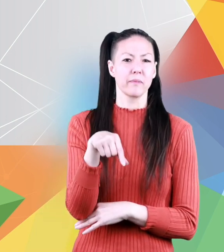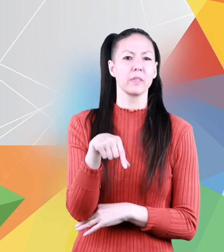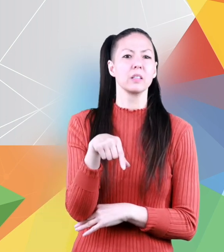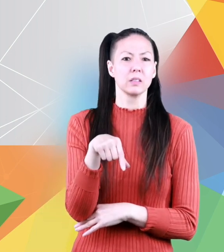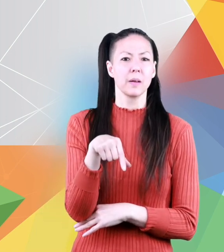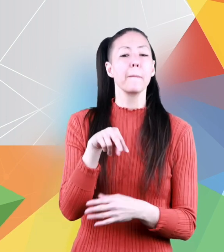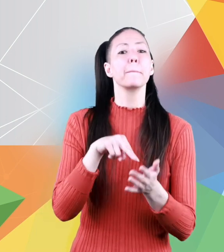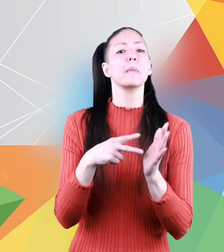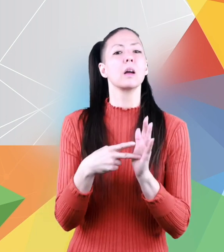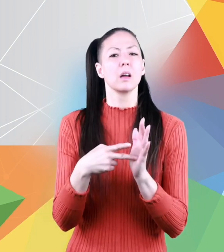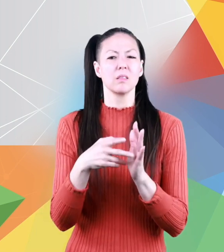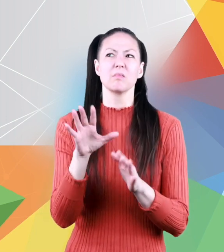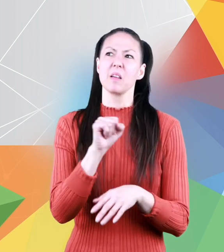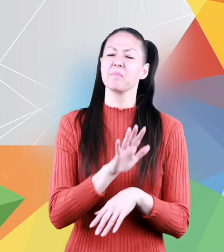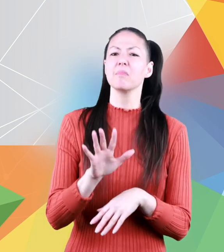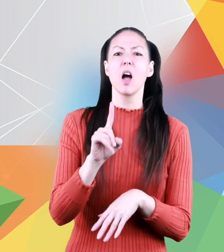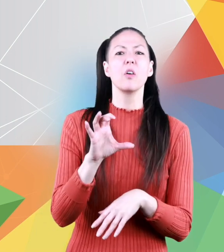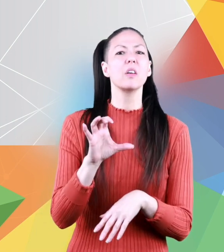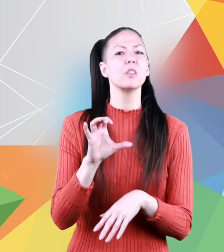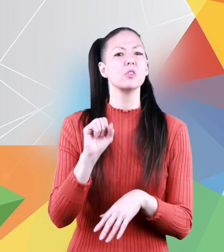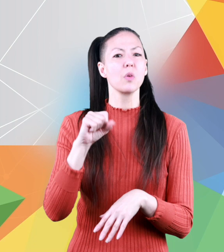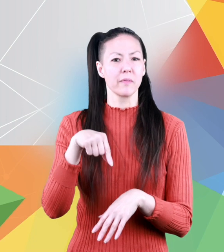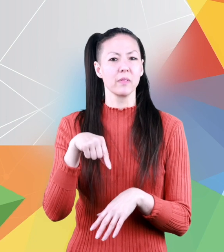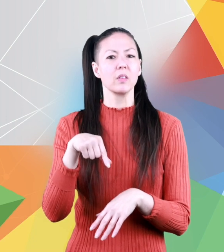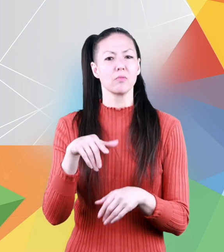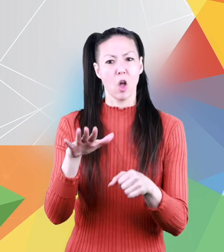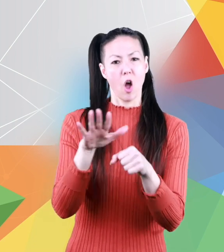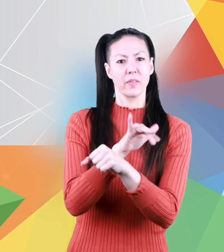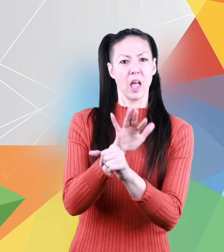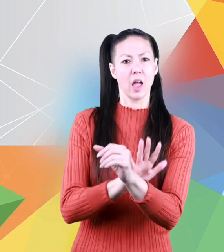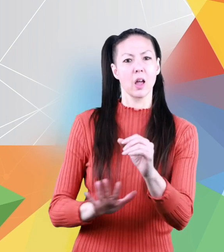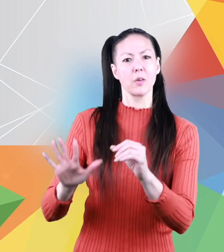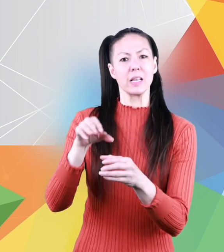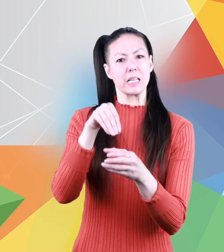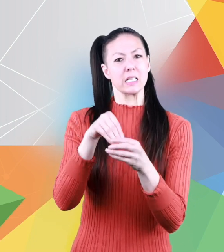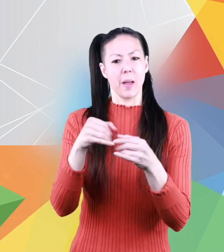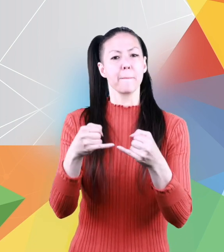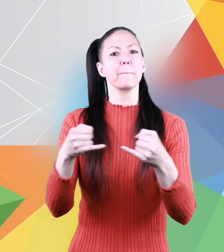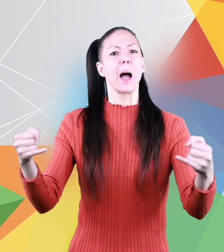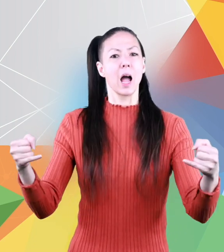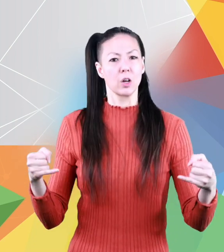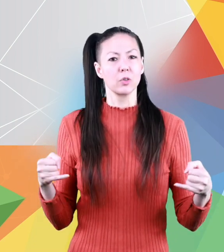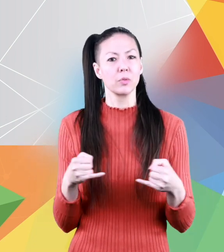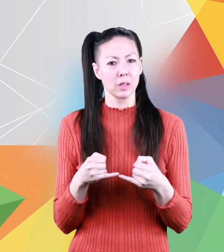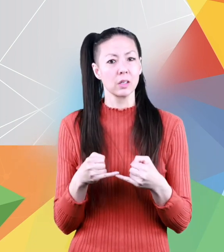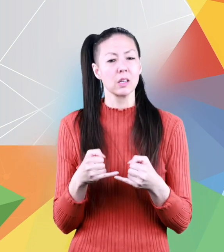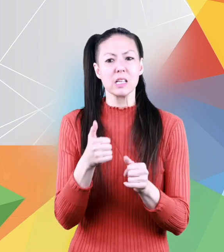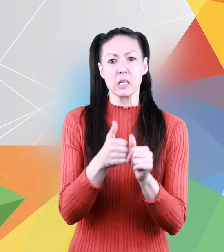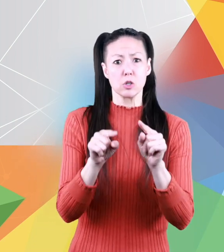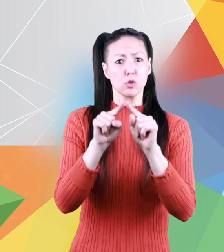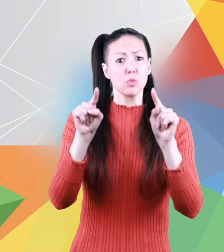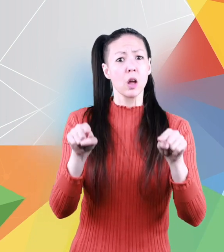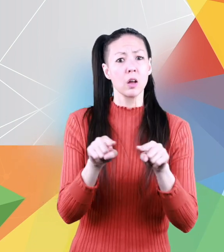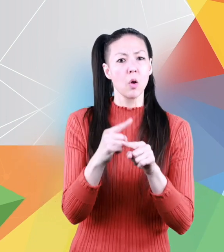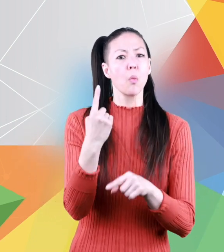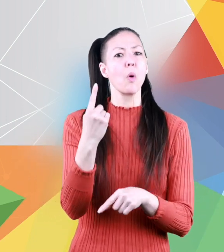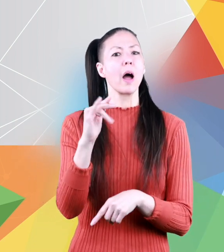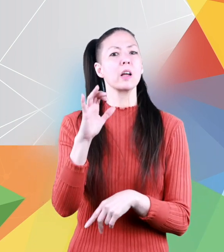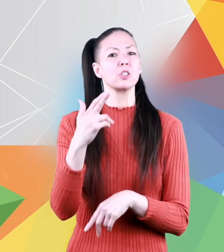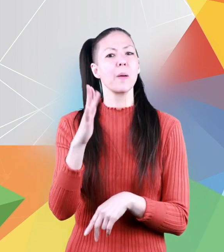meaning it takes 100 squares to cover the area inside its boundaries if each square is one inch by one